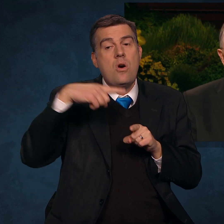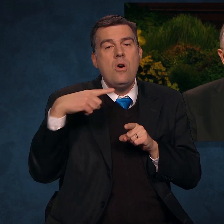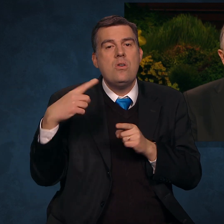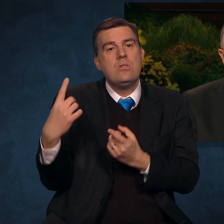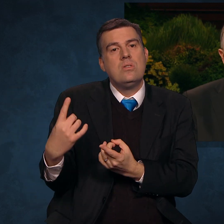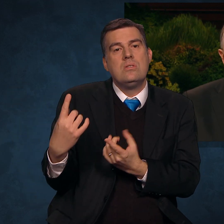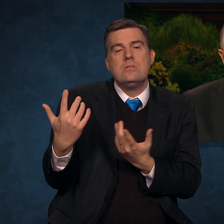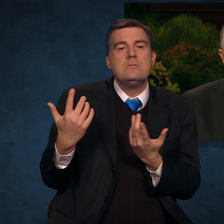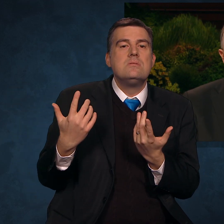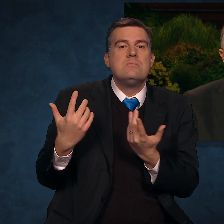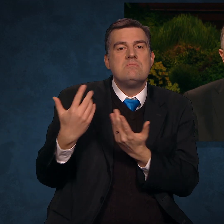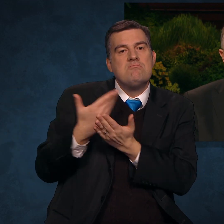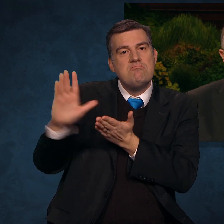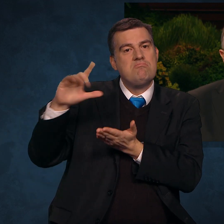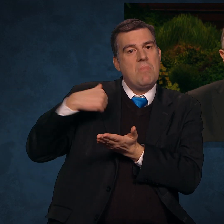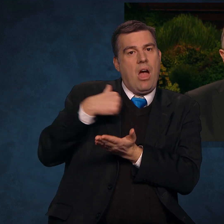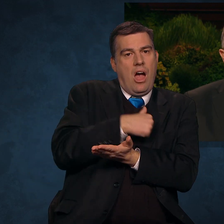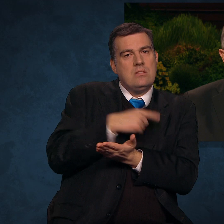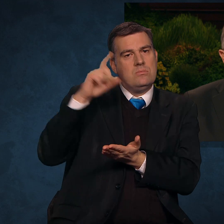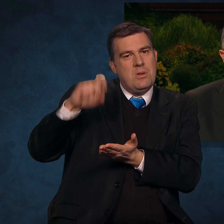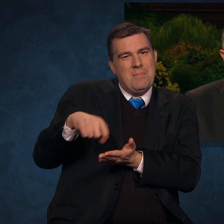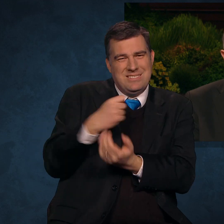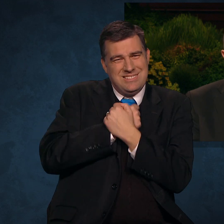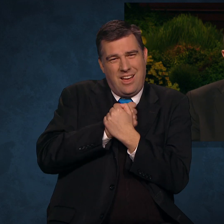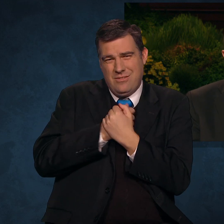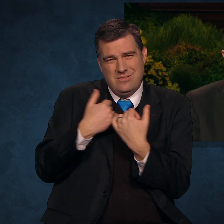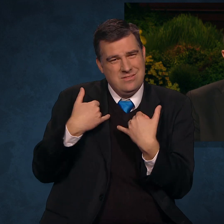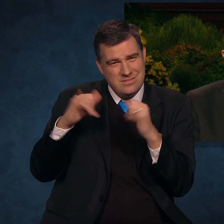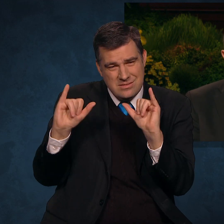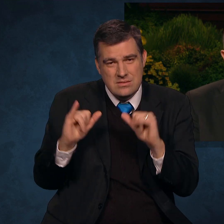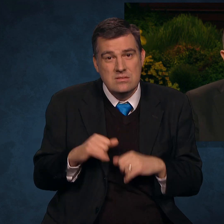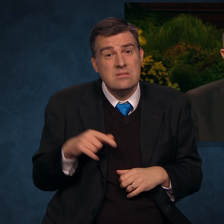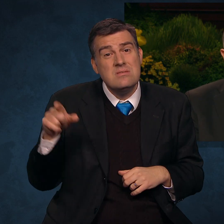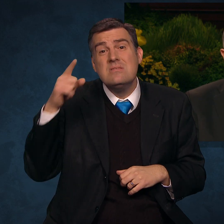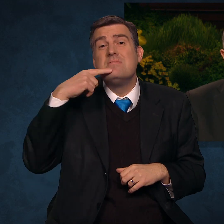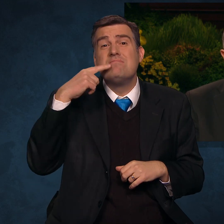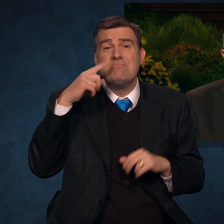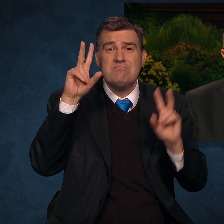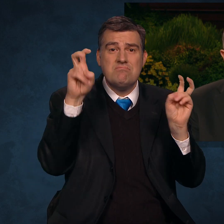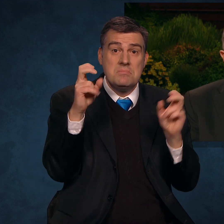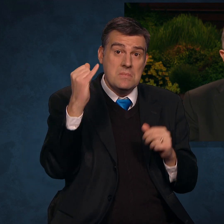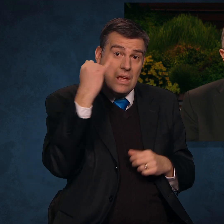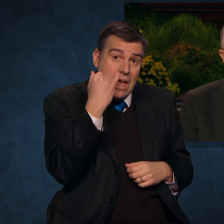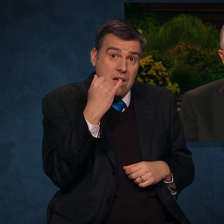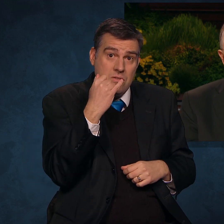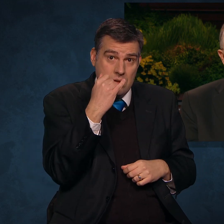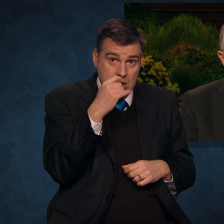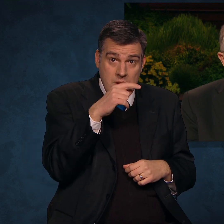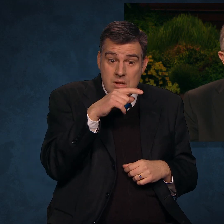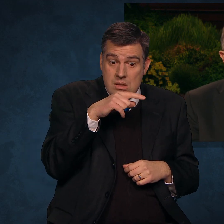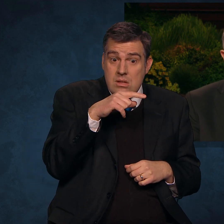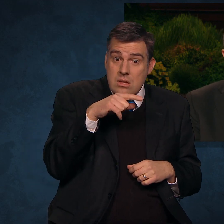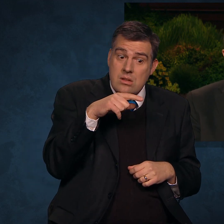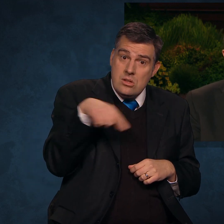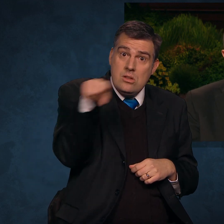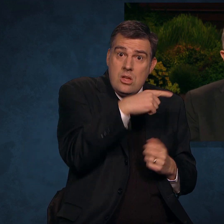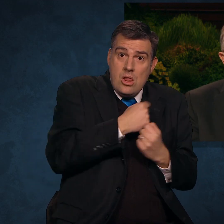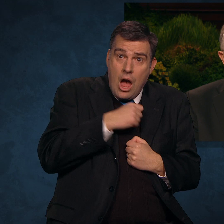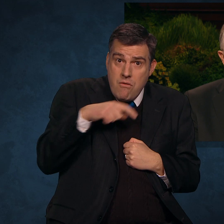who repudiate us. He said, For if ye love them which love you,